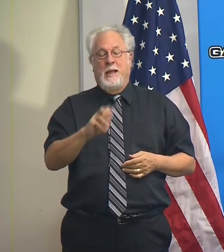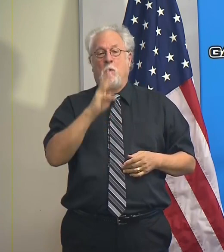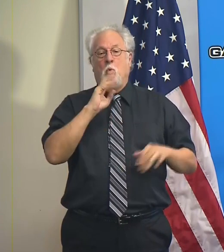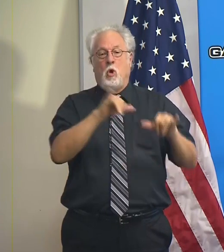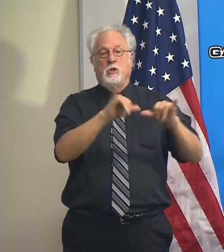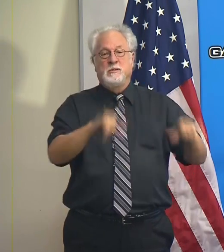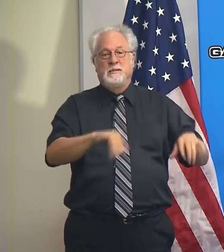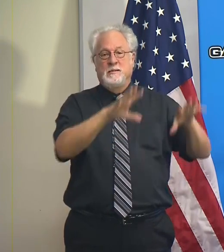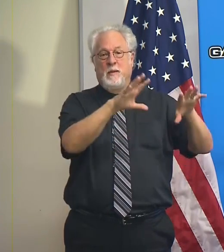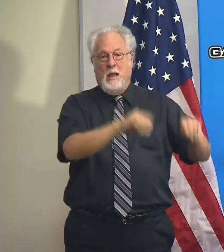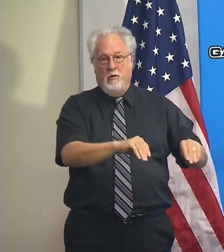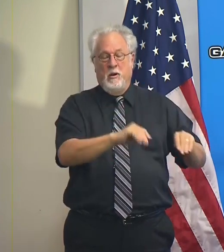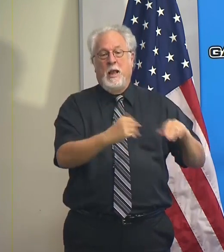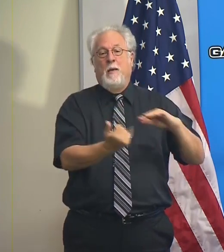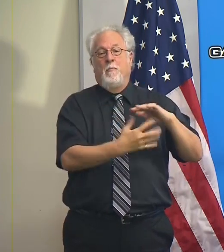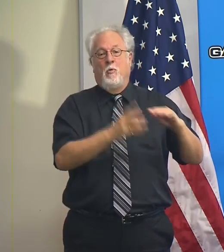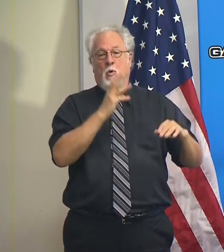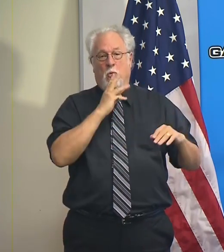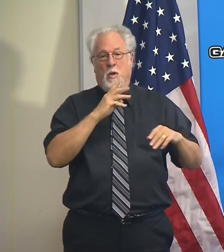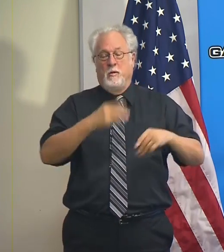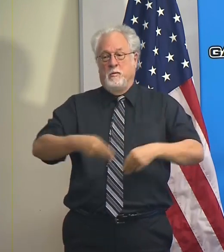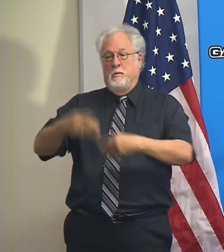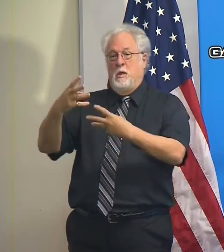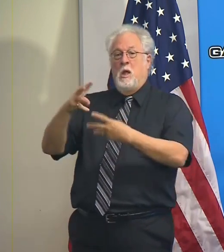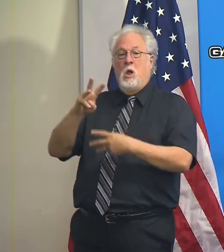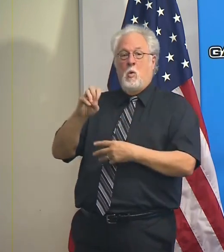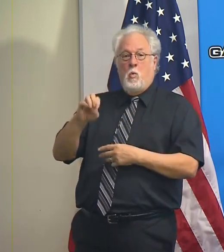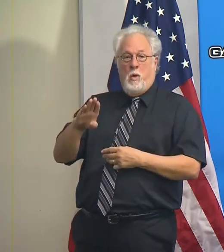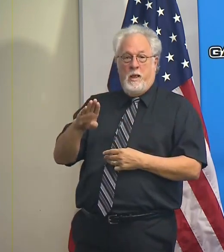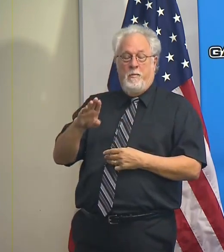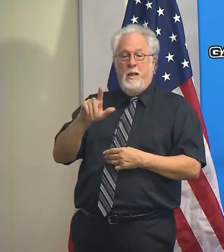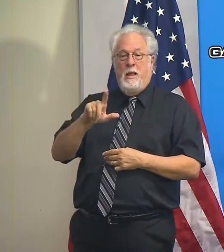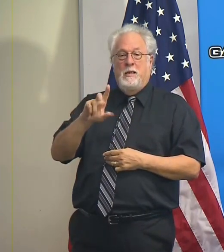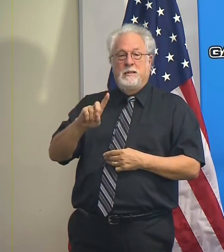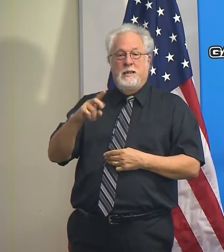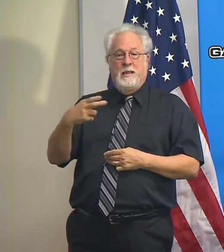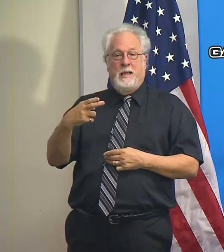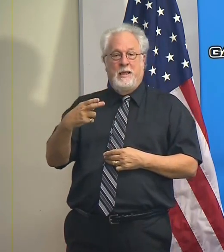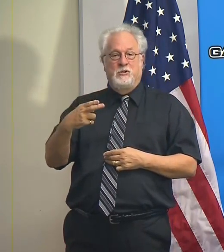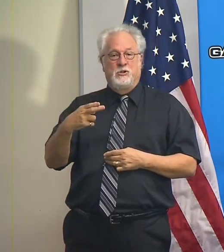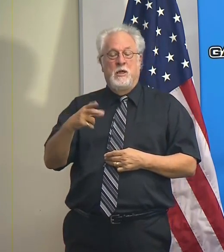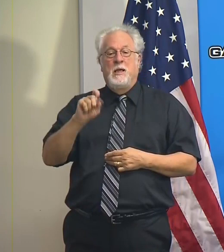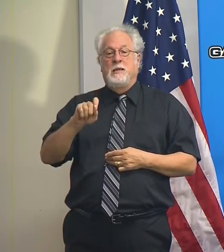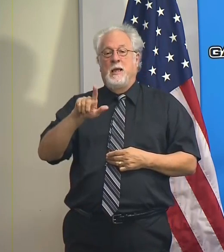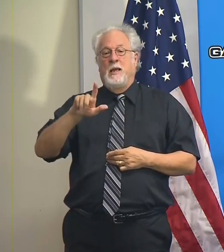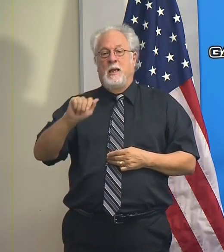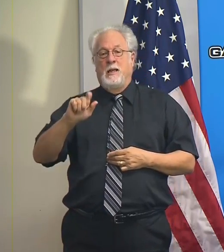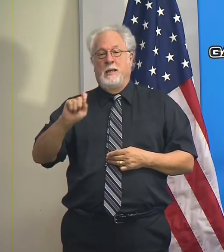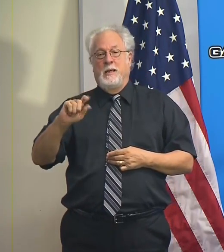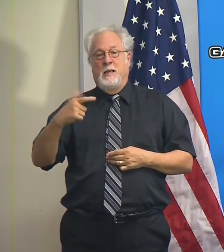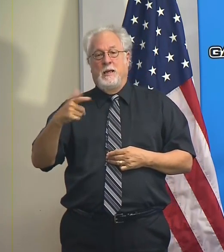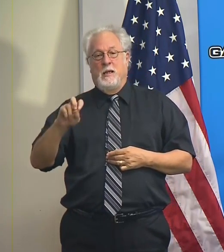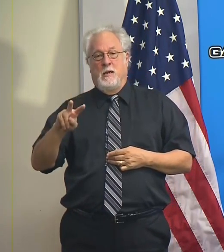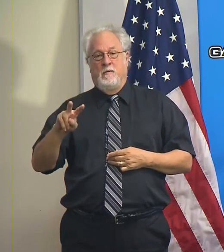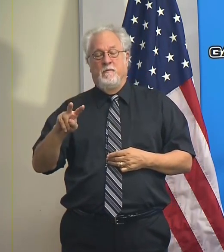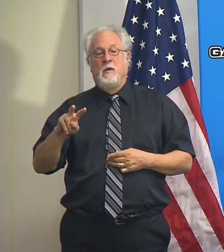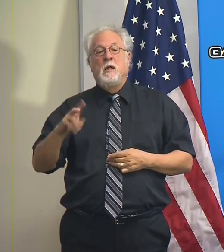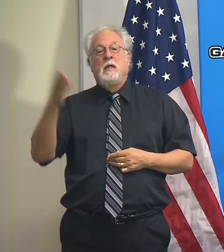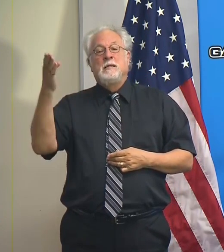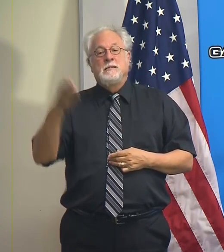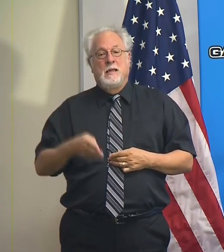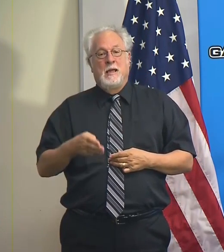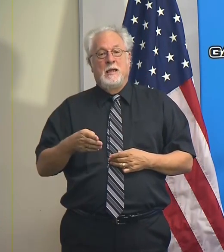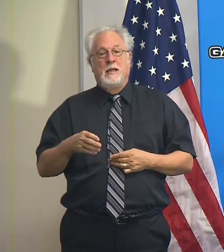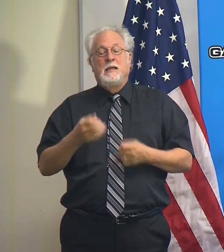system outages and boil water advisories on its website at ldh.la.gov slash